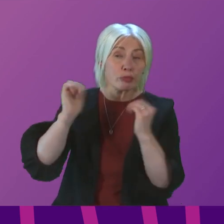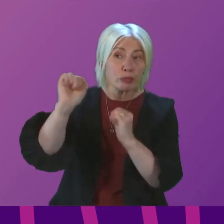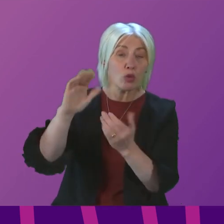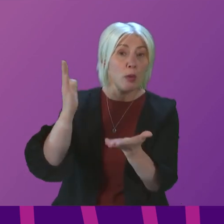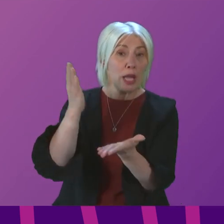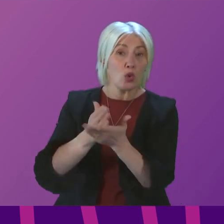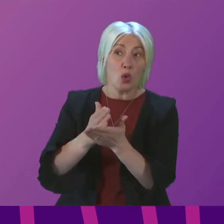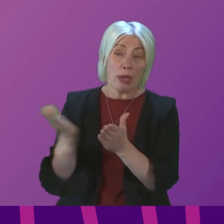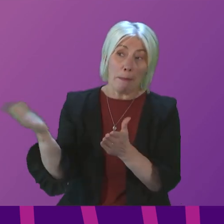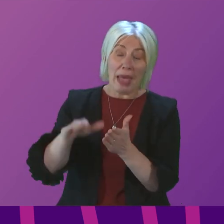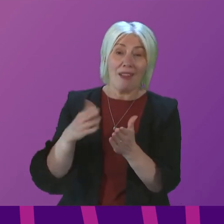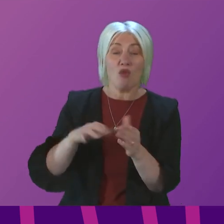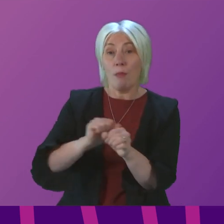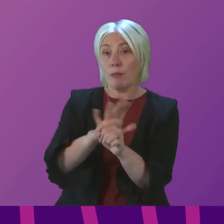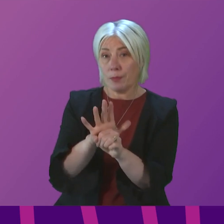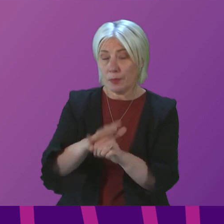from the COVID impacts.